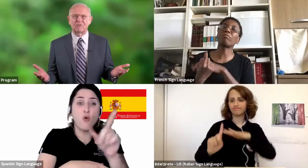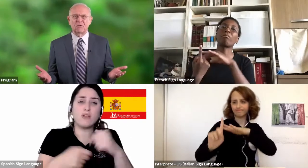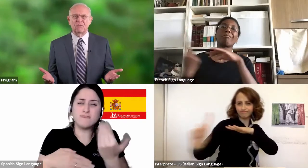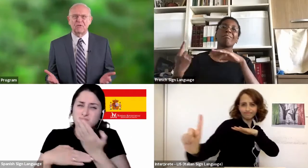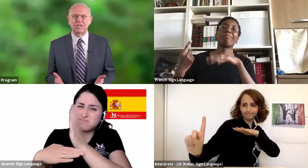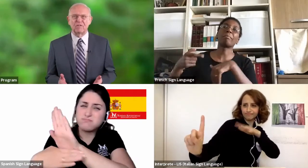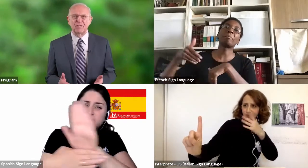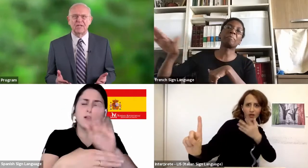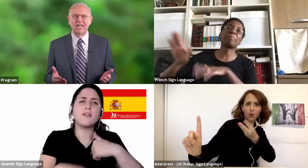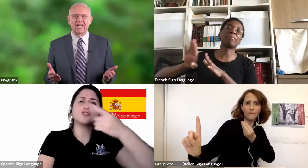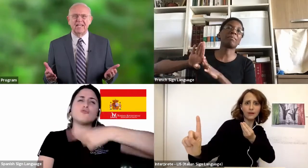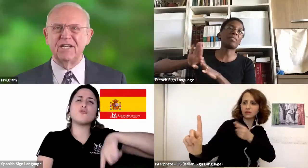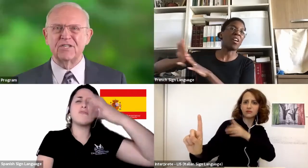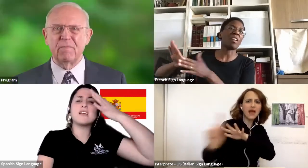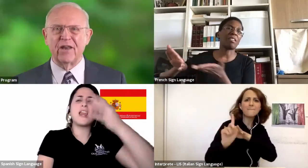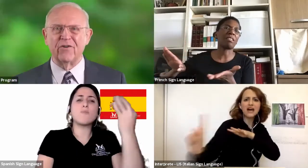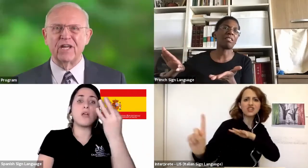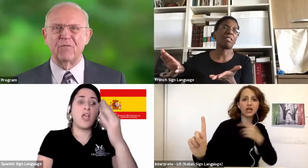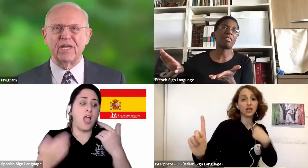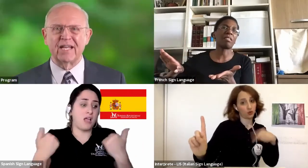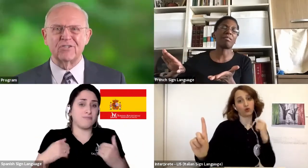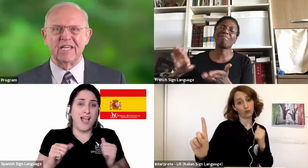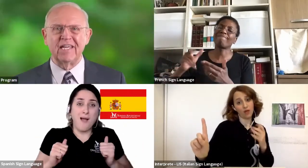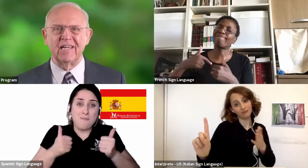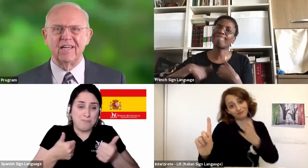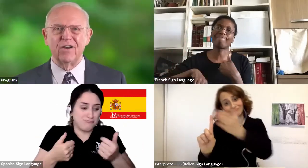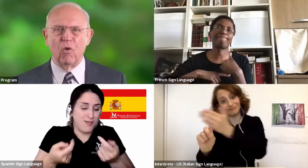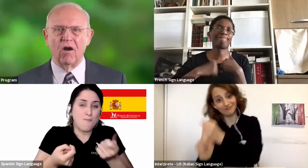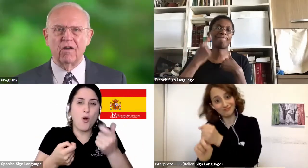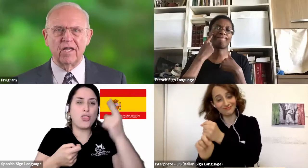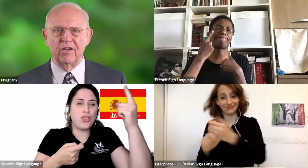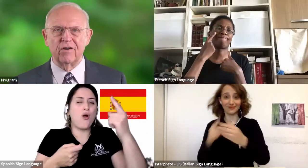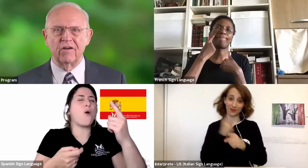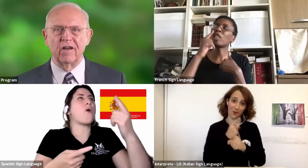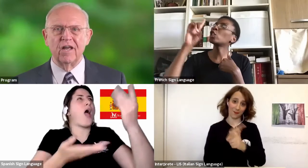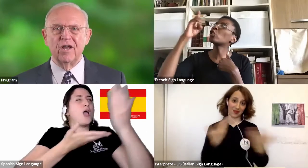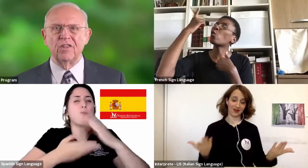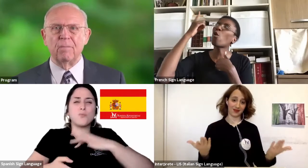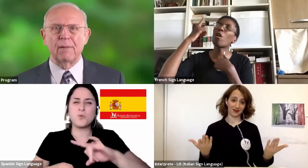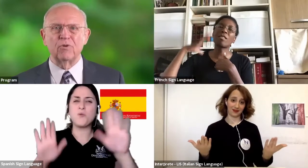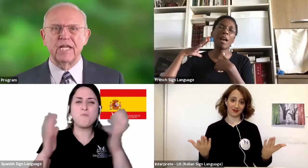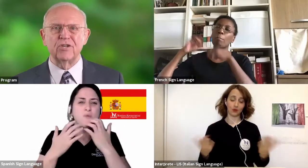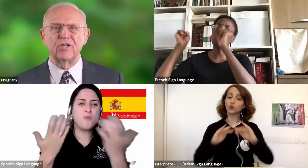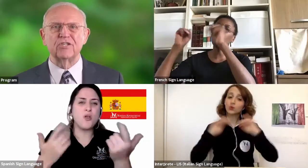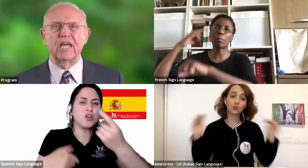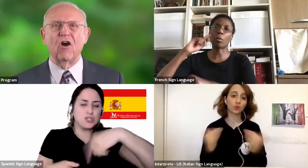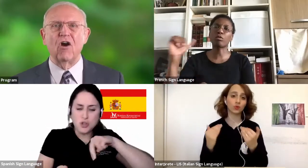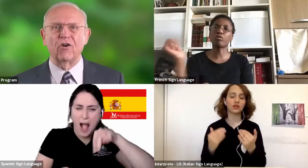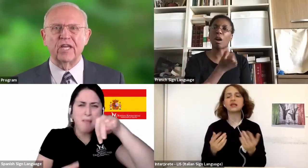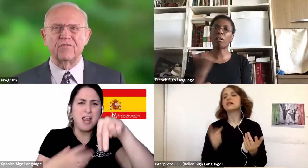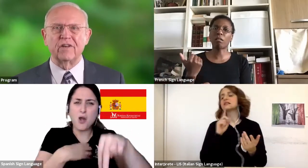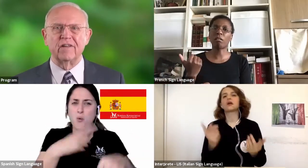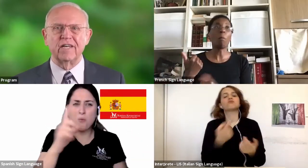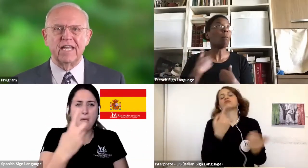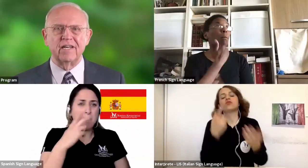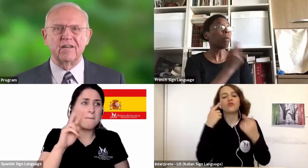has in store for each of us. It doesn't matter if we can't see, walk, hear. The Bible teaches us that all